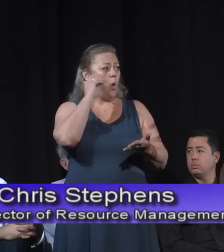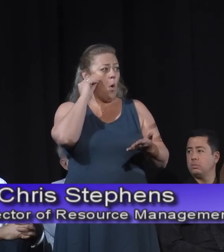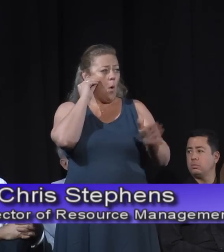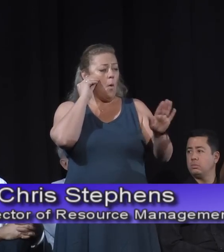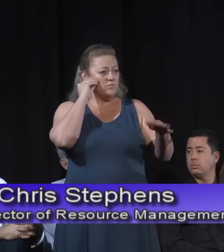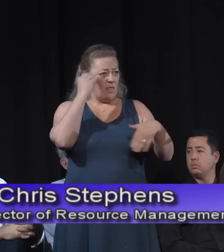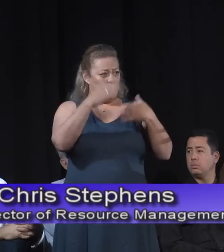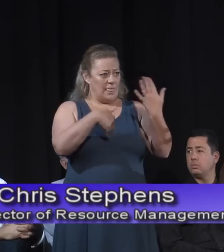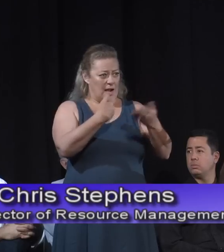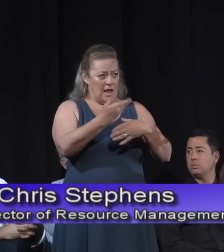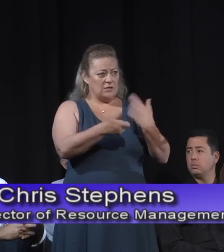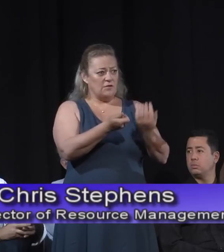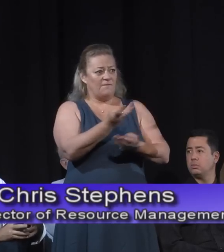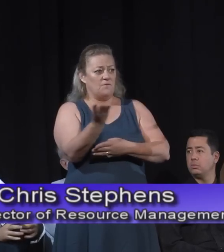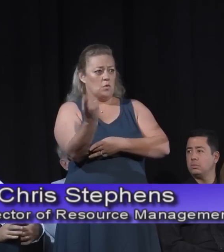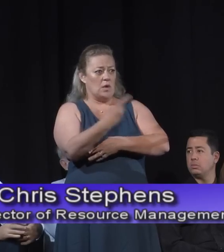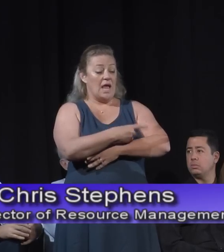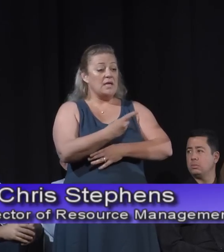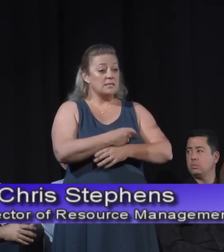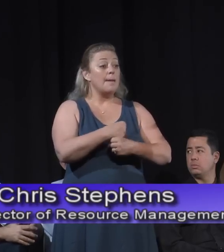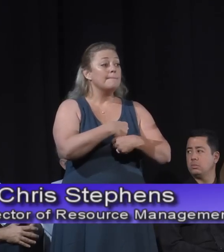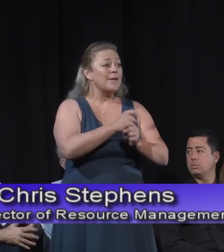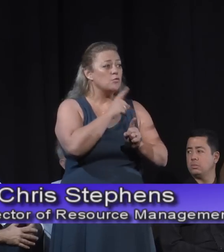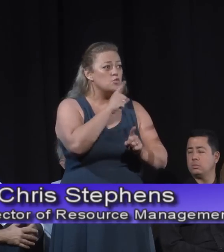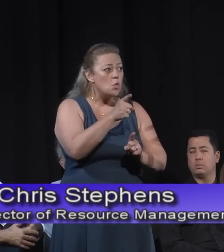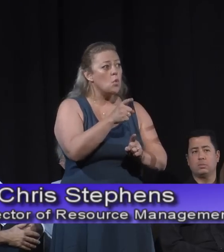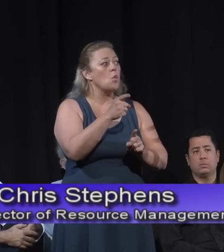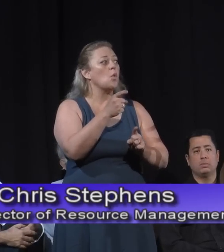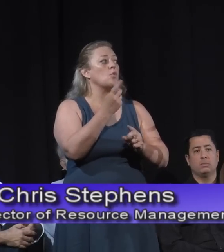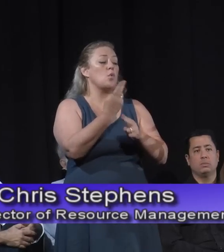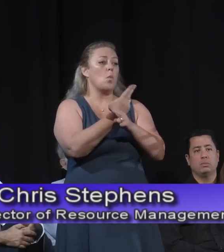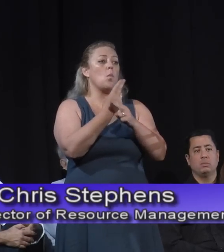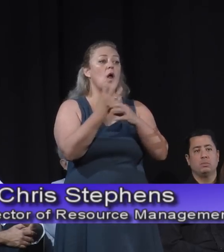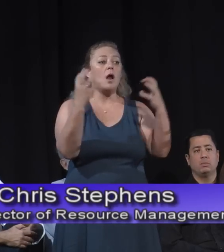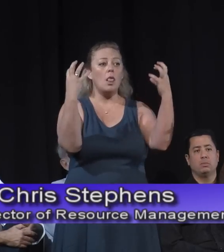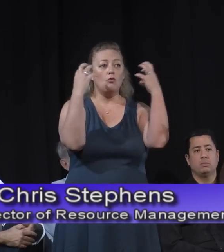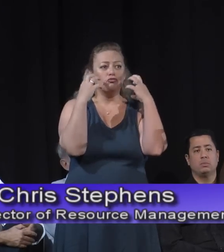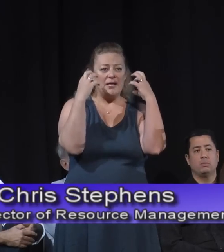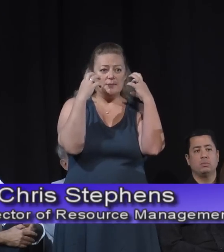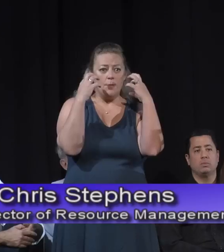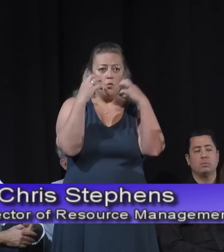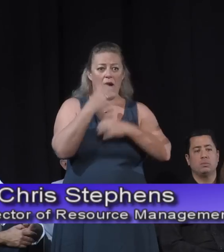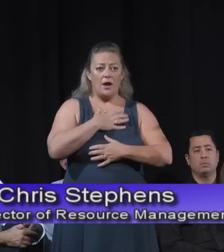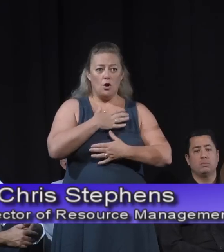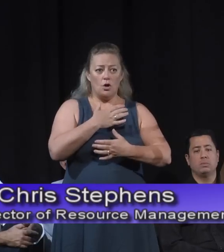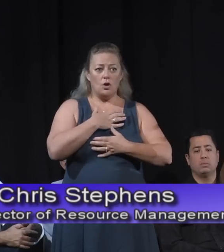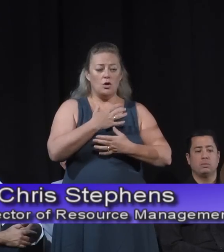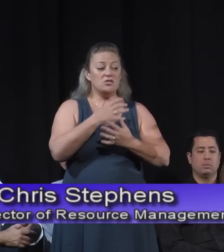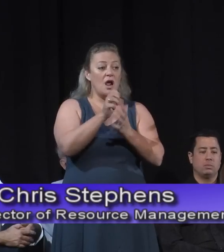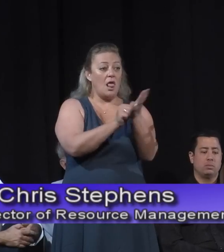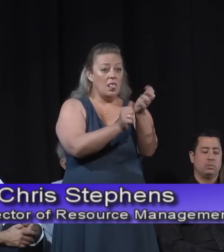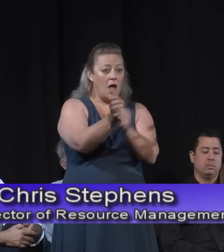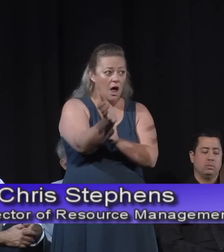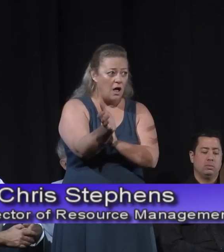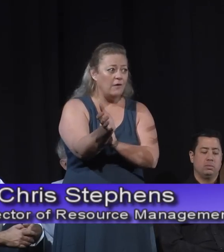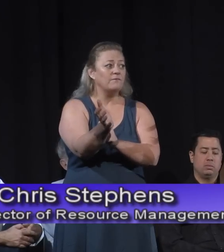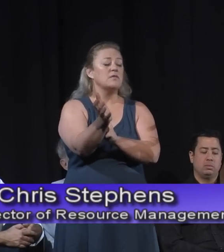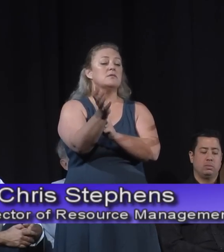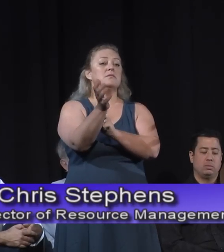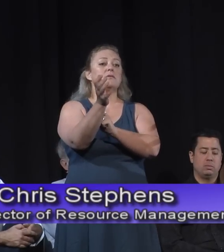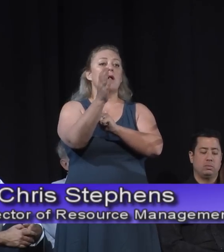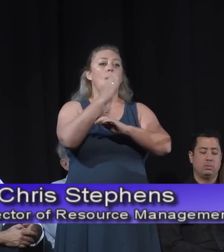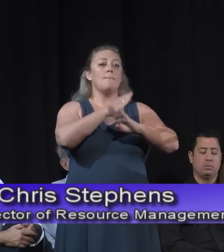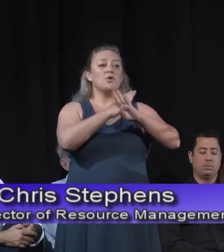you to make sure that you wear the respirators that Dr. Levin just described. You wear gloves. You wear protective clothing.